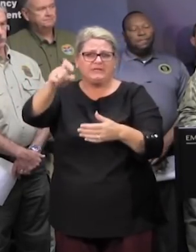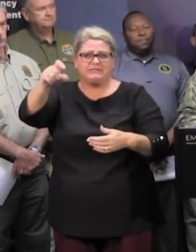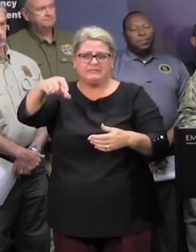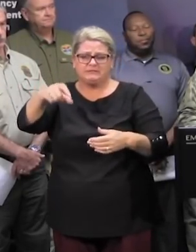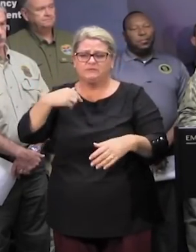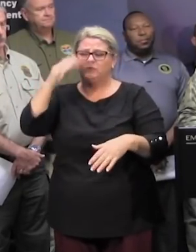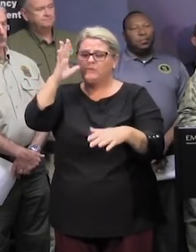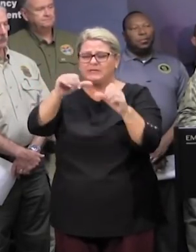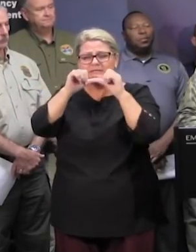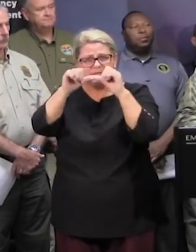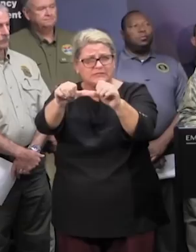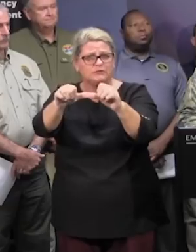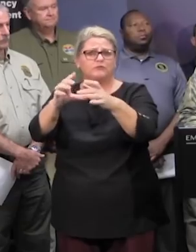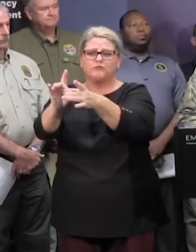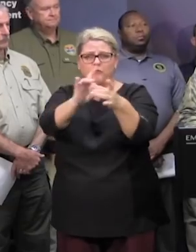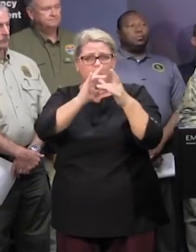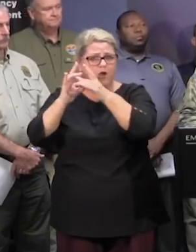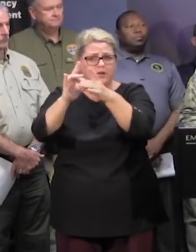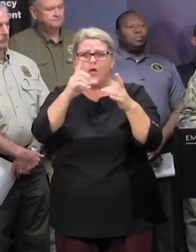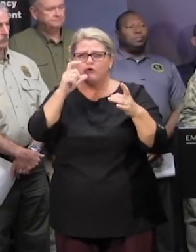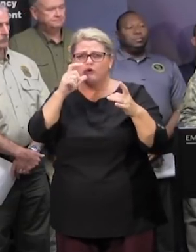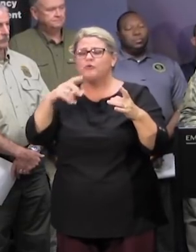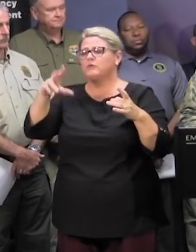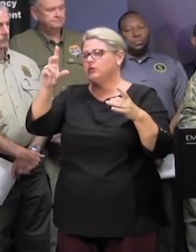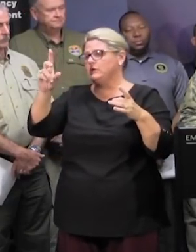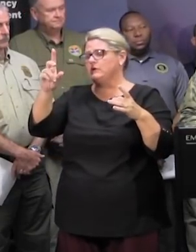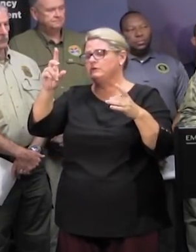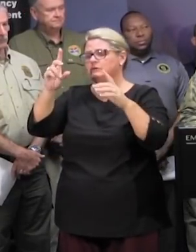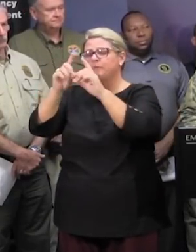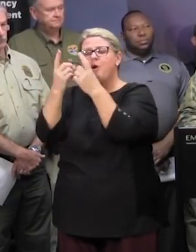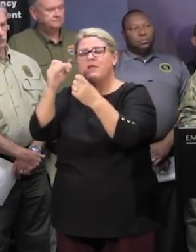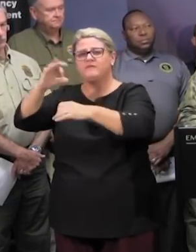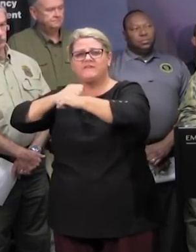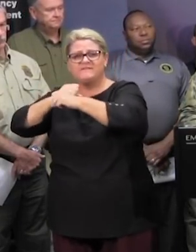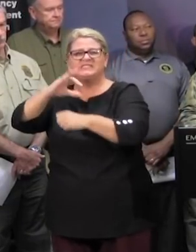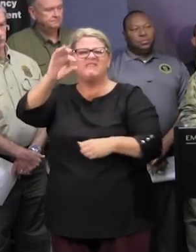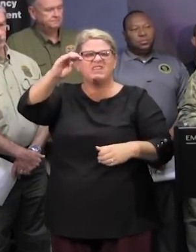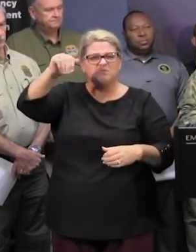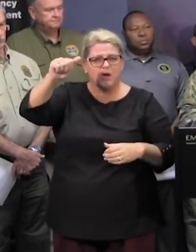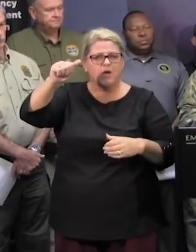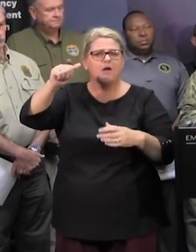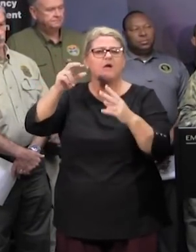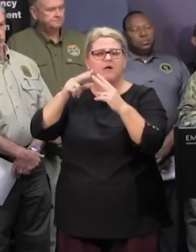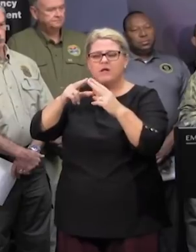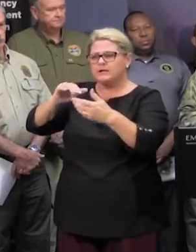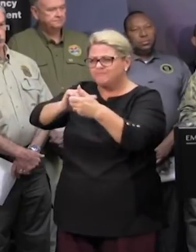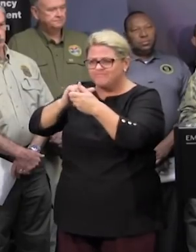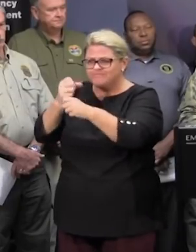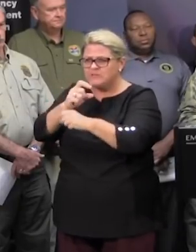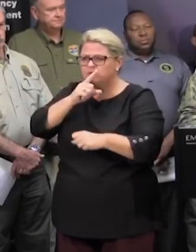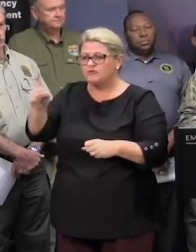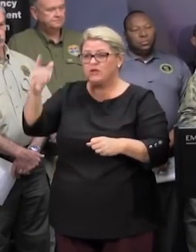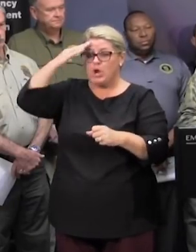continue to coordinate with our department of defense homeland security and fema partners to prepare for the